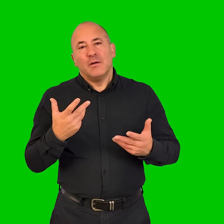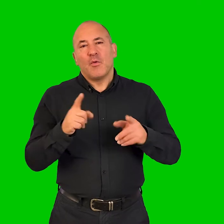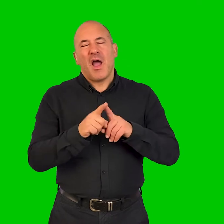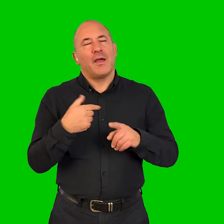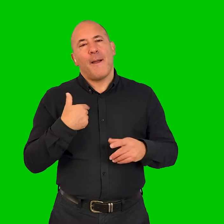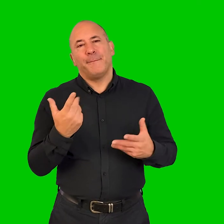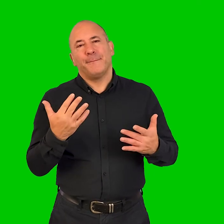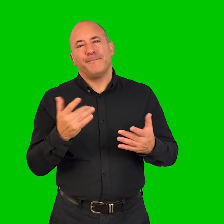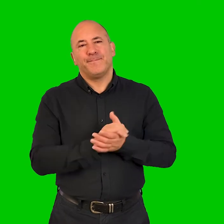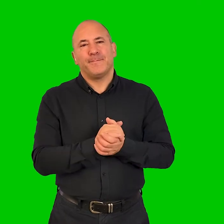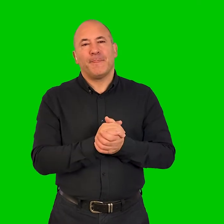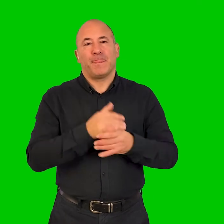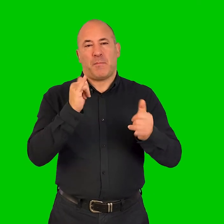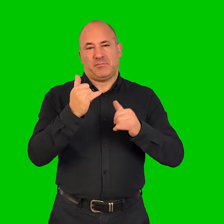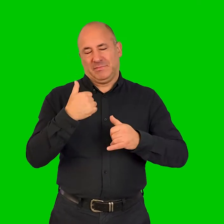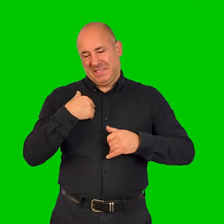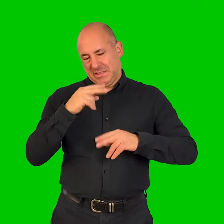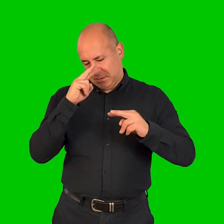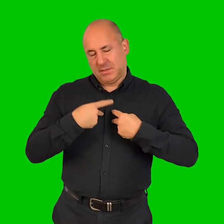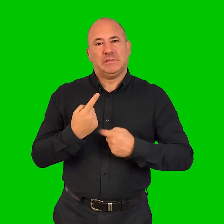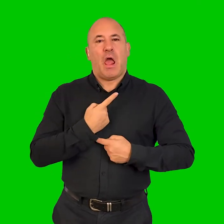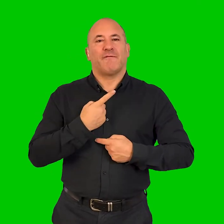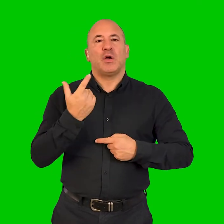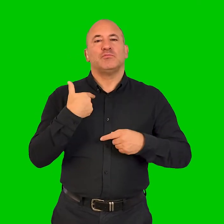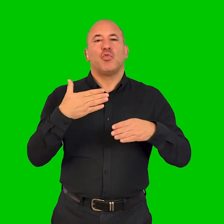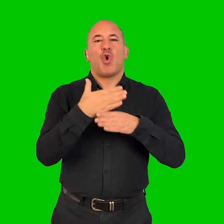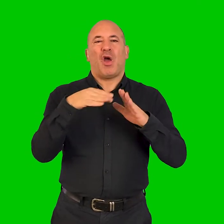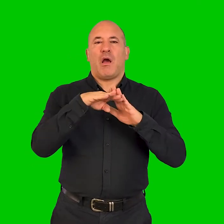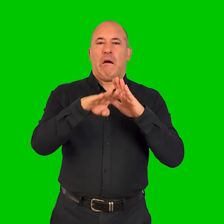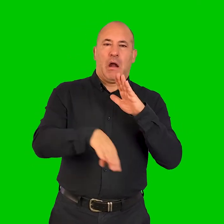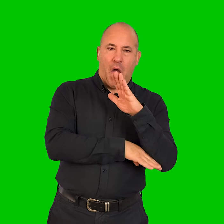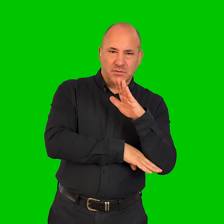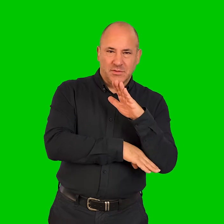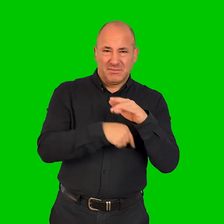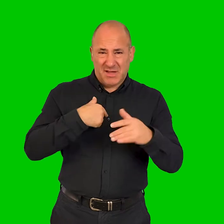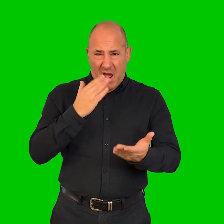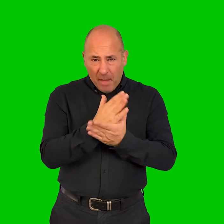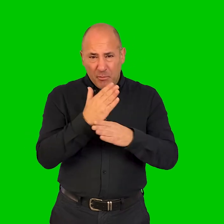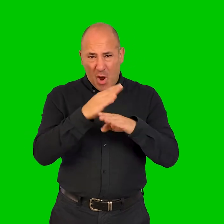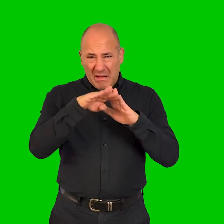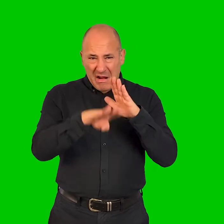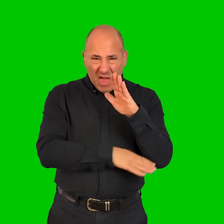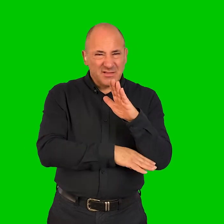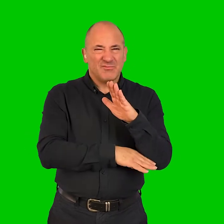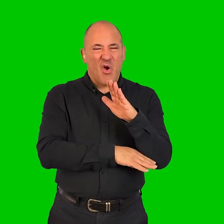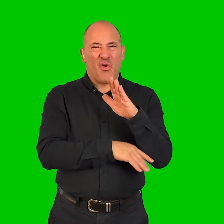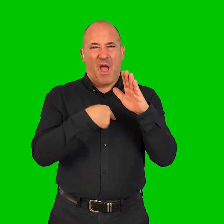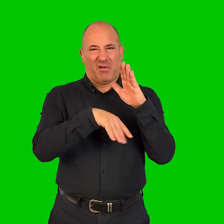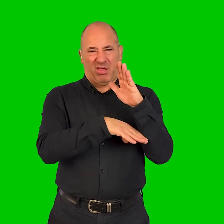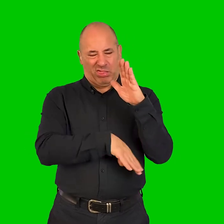well because I'm a, sometimes I refer to myself as working class but I'm not really working class, I'm underclass, I'm, you know, I'm council